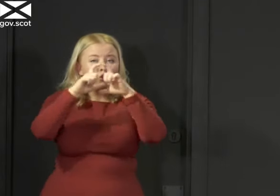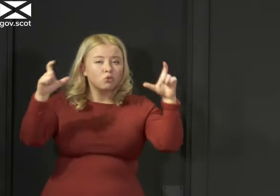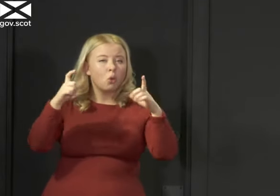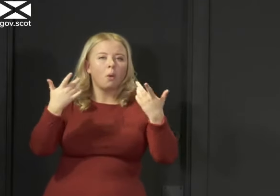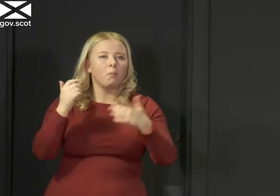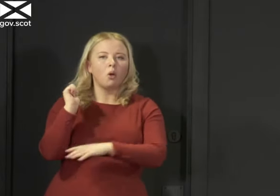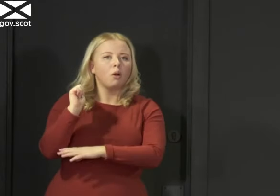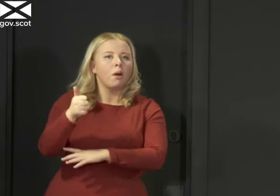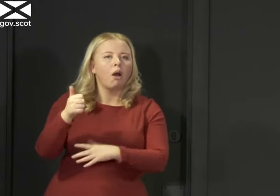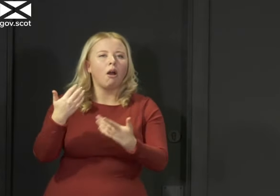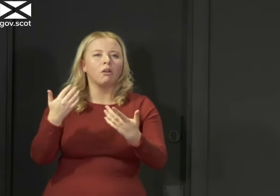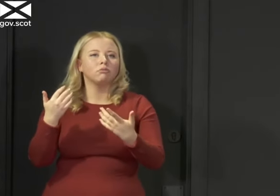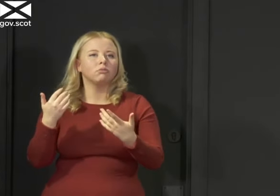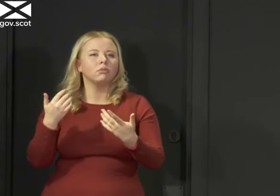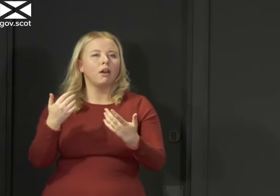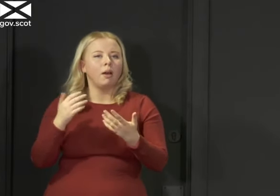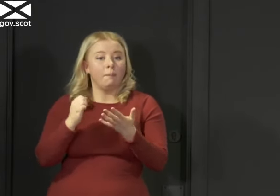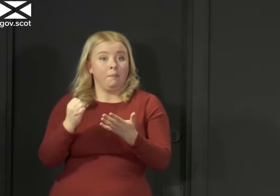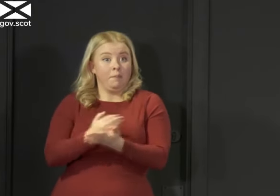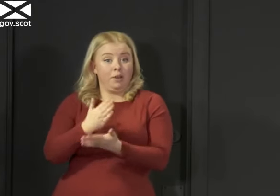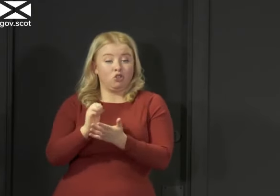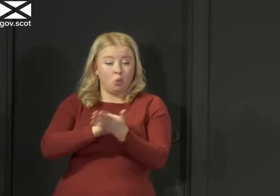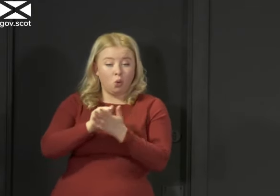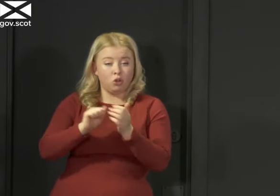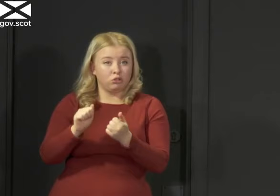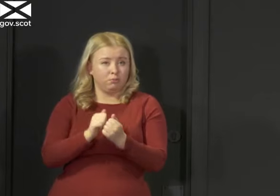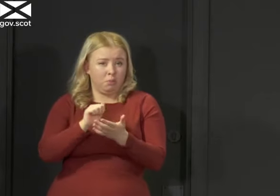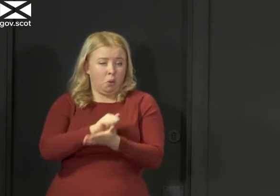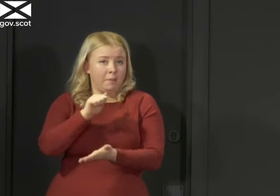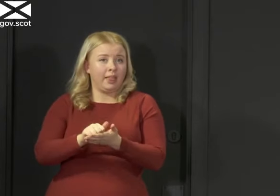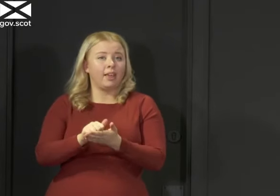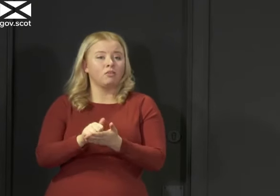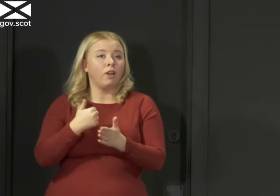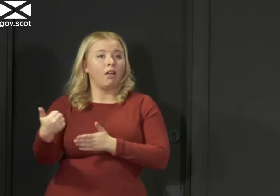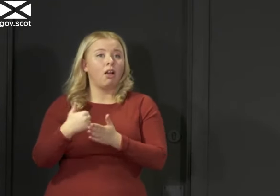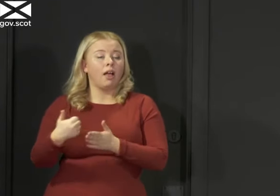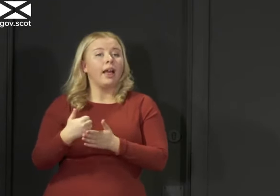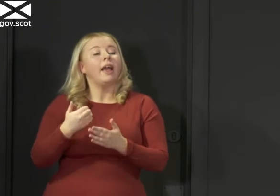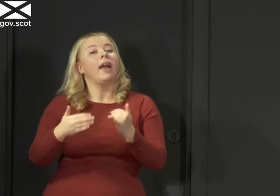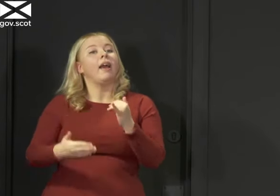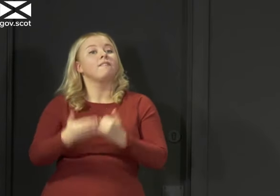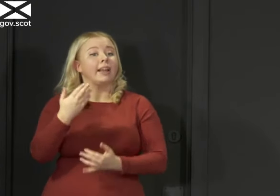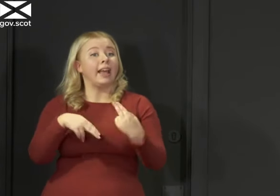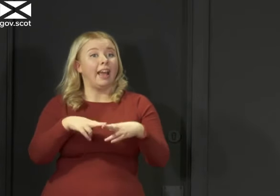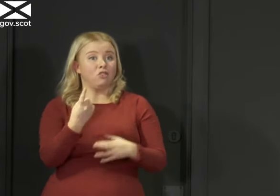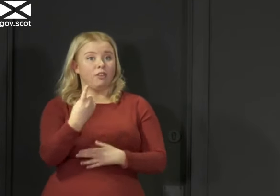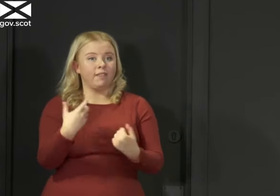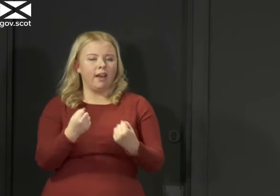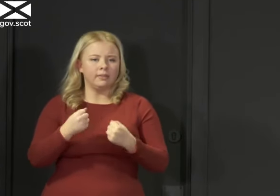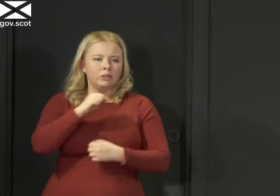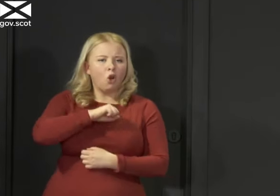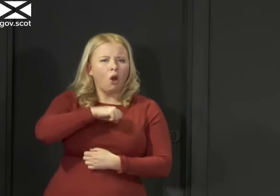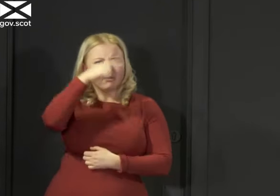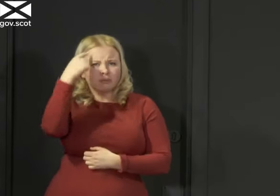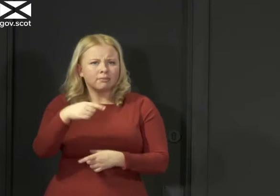in public transport, and don't forget to wash your hands thoroughly and regularly. And finally, if you have symptoms of the virus or if somebody in